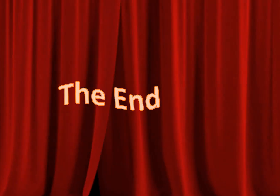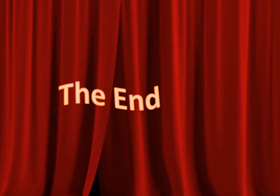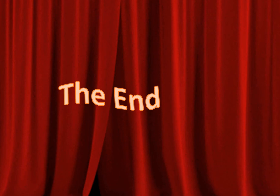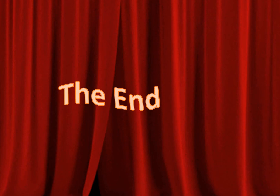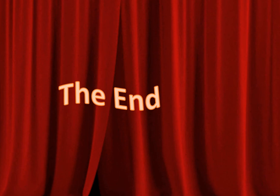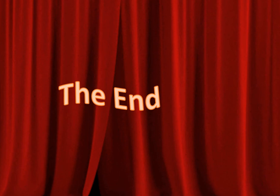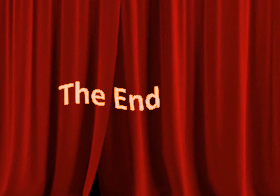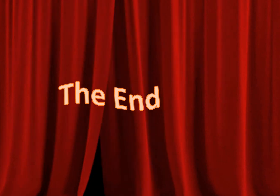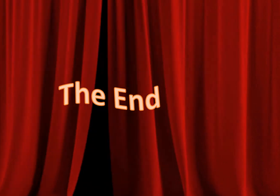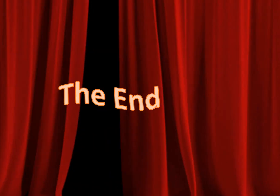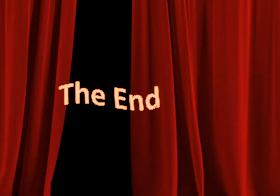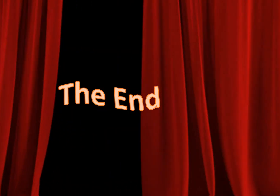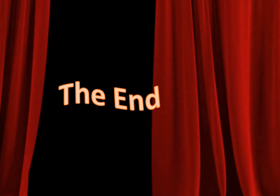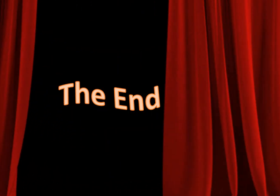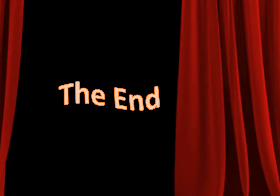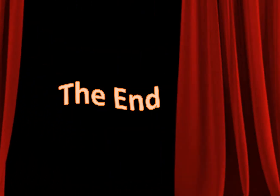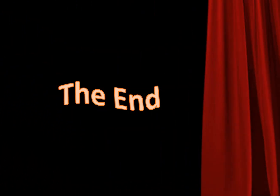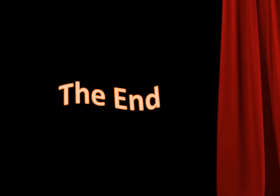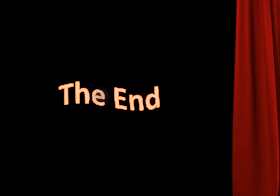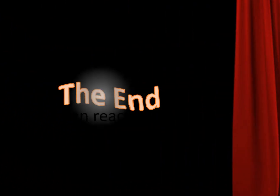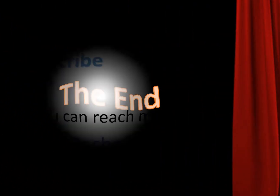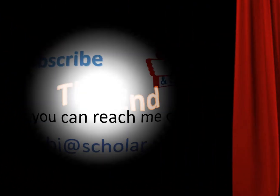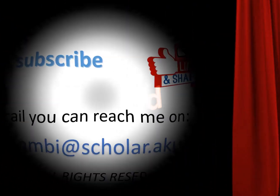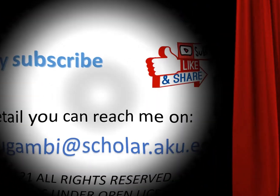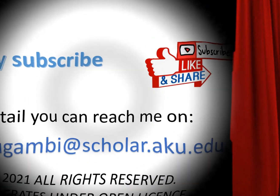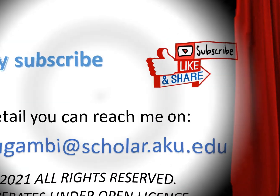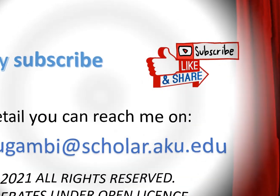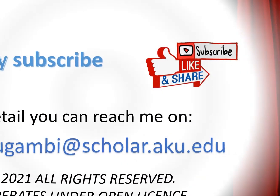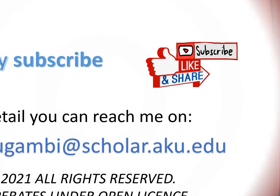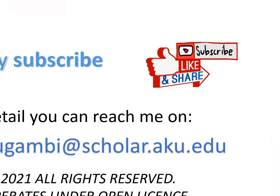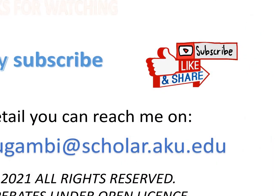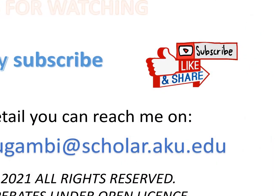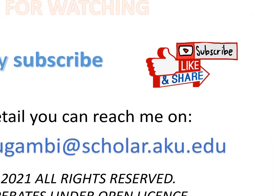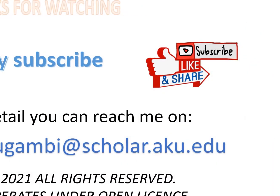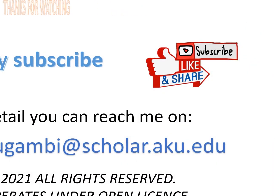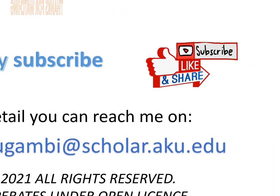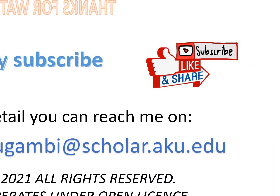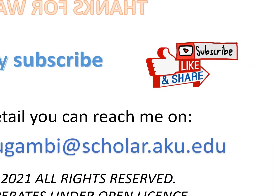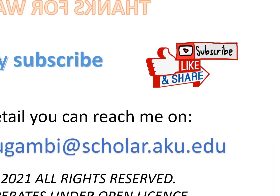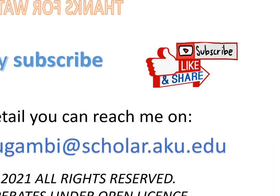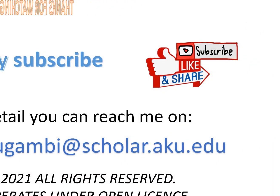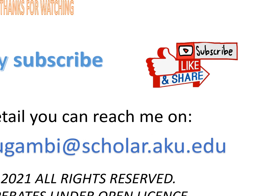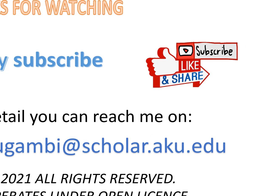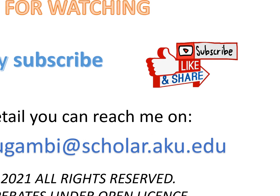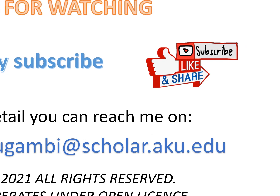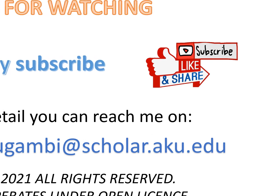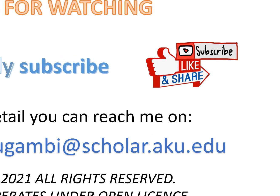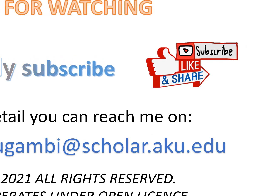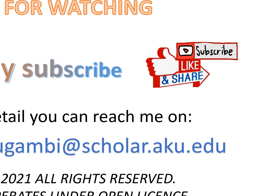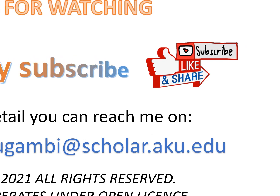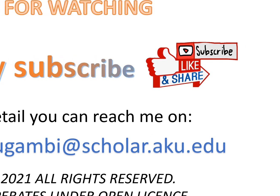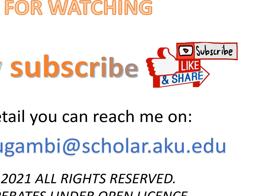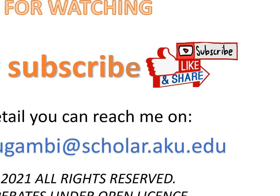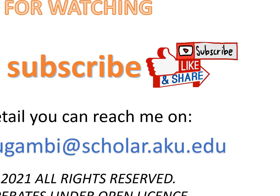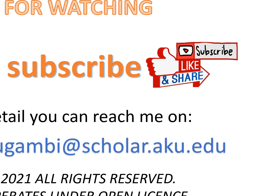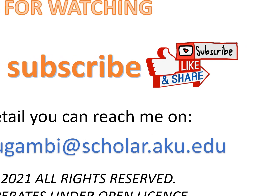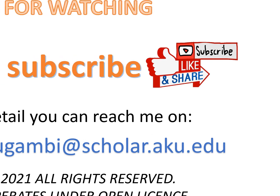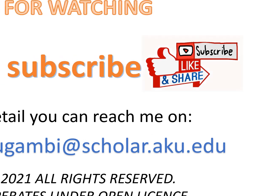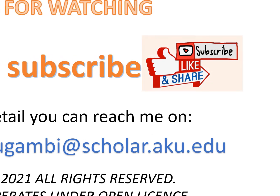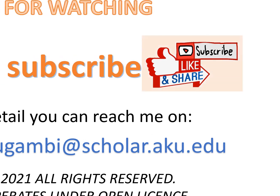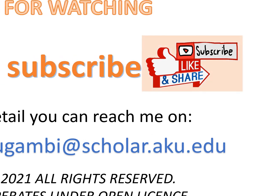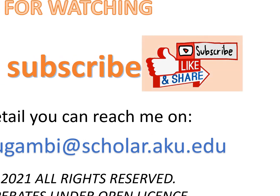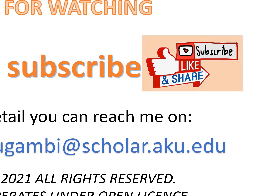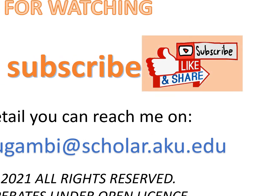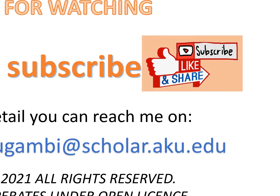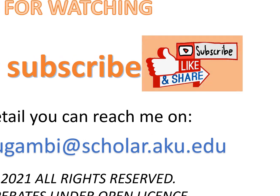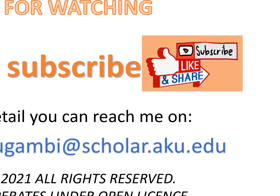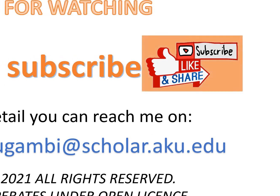aitAPica